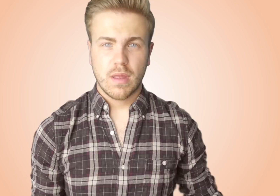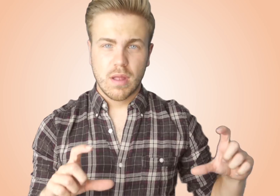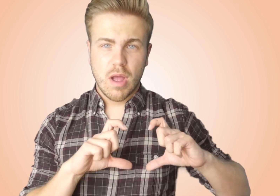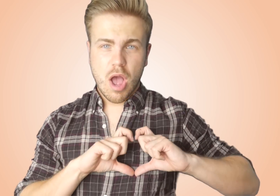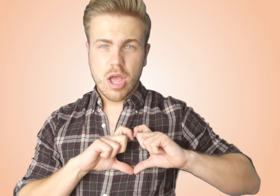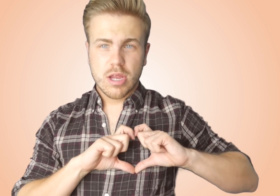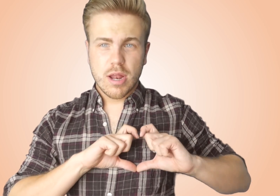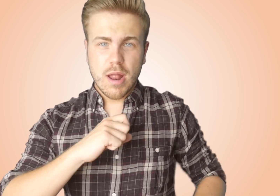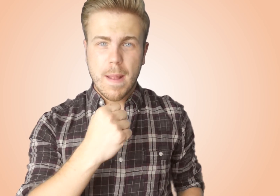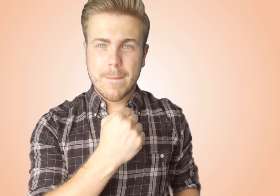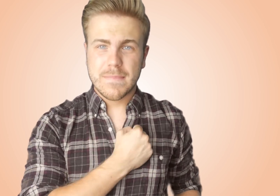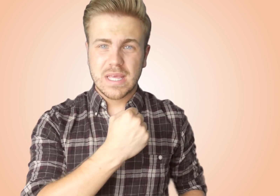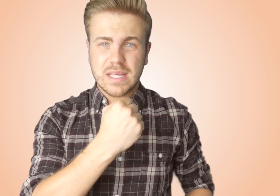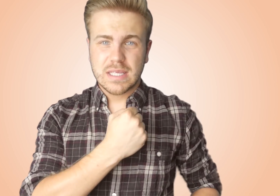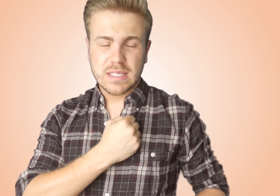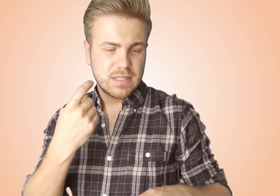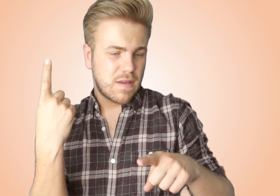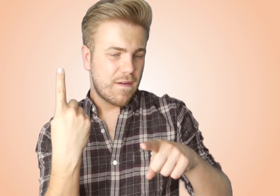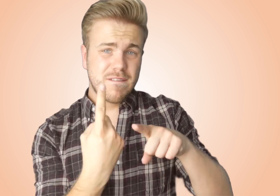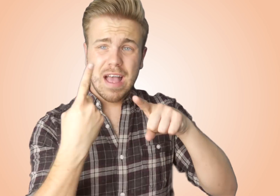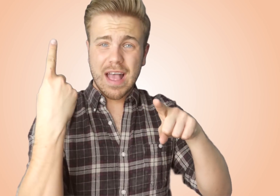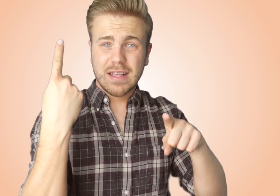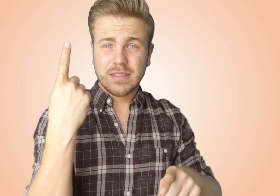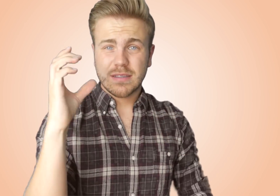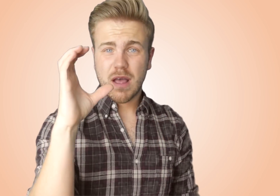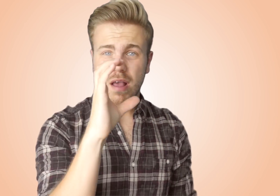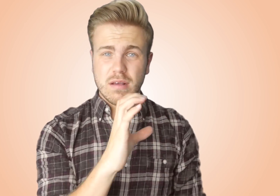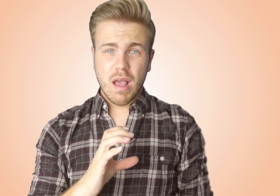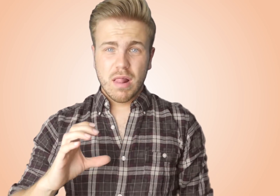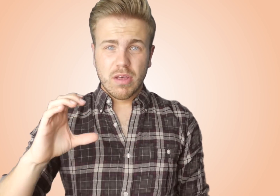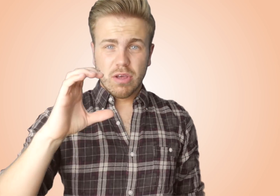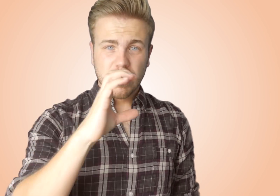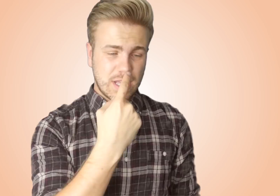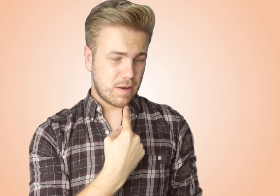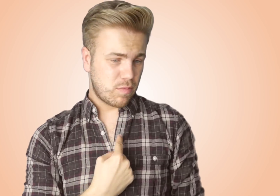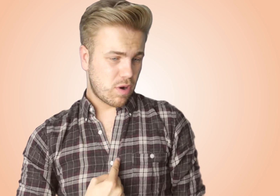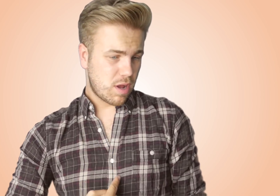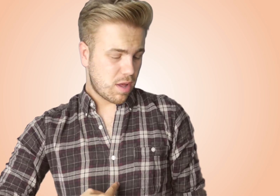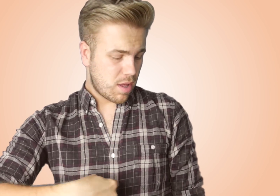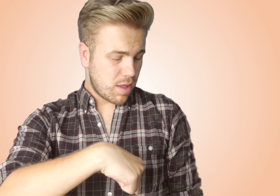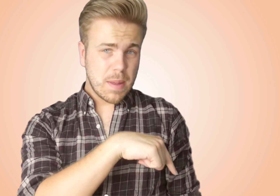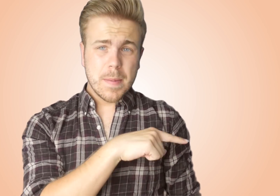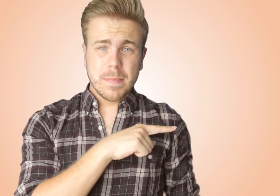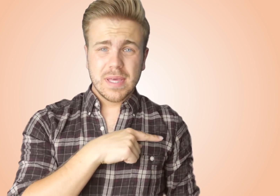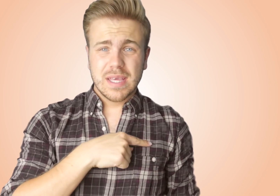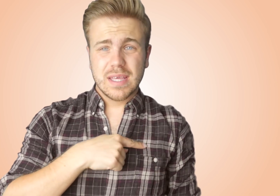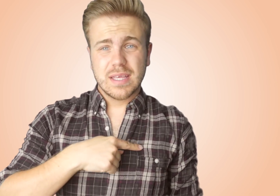Heart beats fast, colors and promises